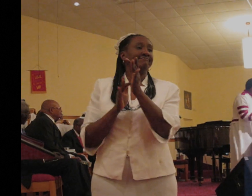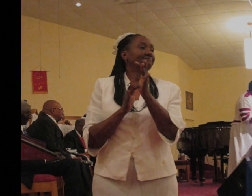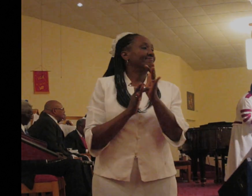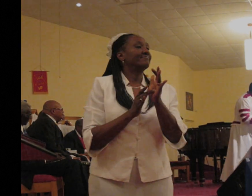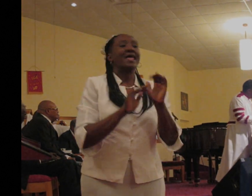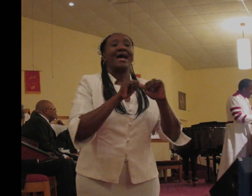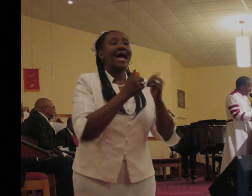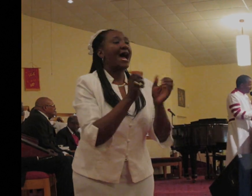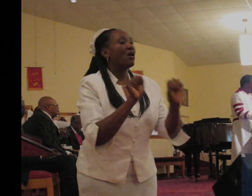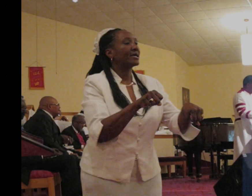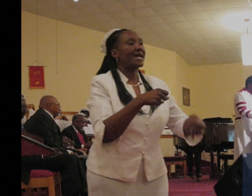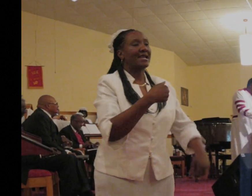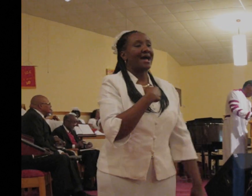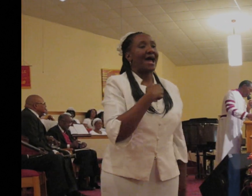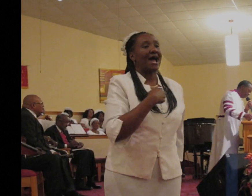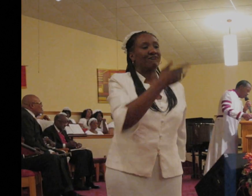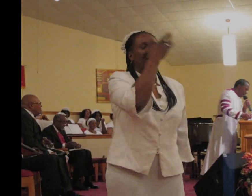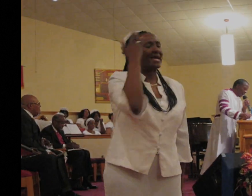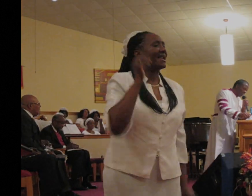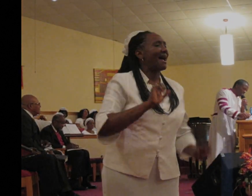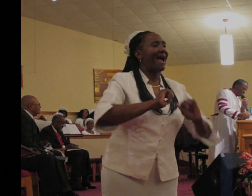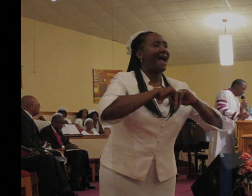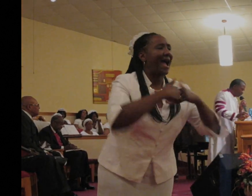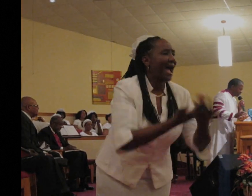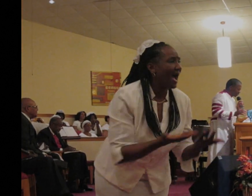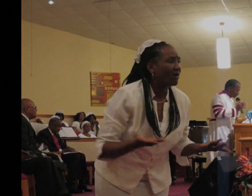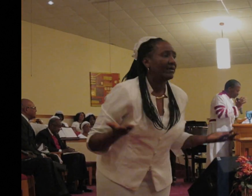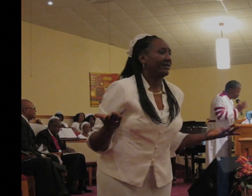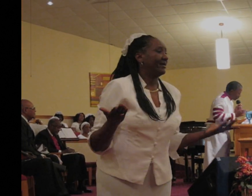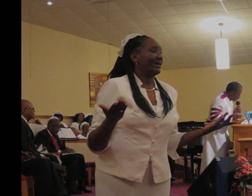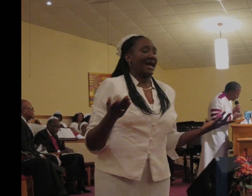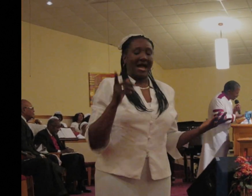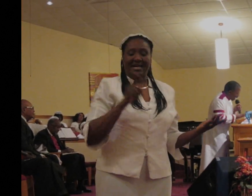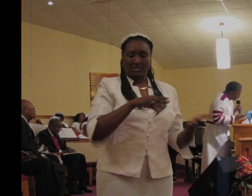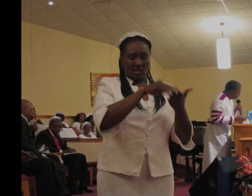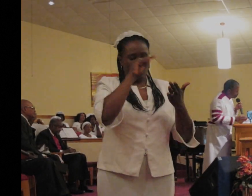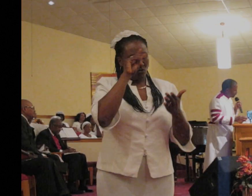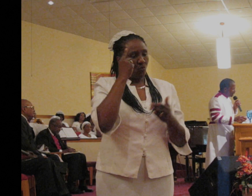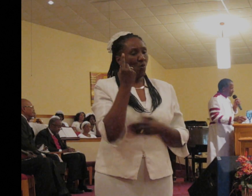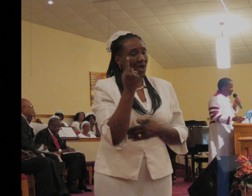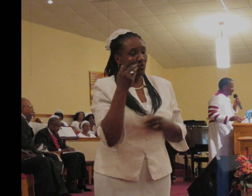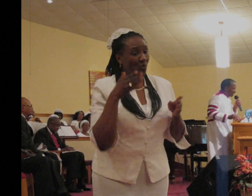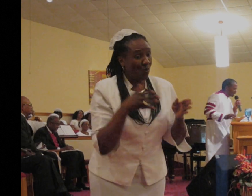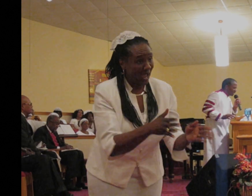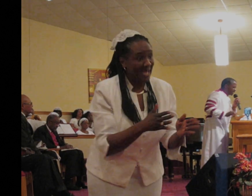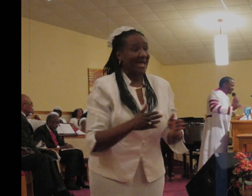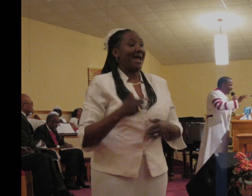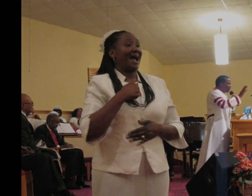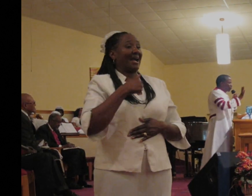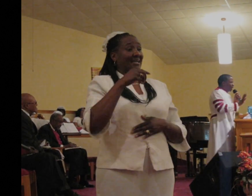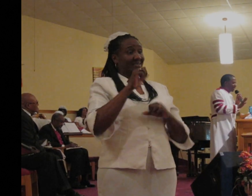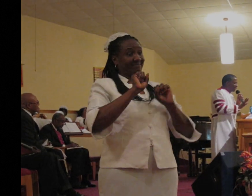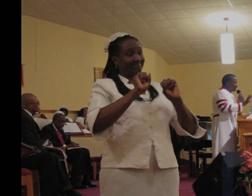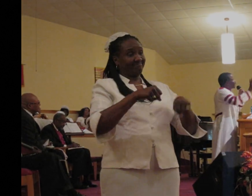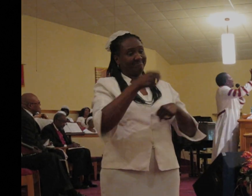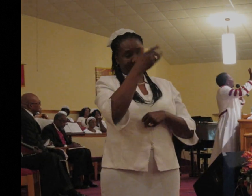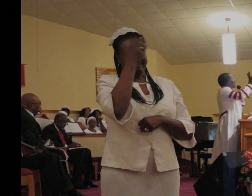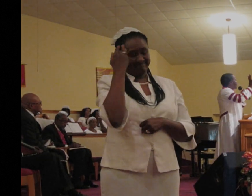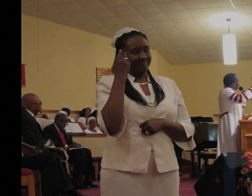can I forget? I've got to learn that the only way I can really forget is not only in God's